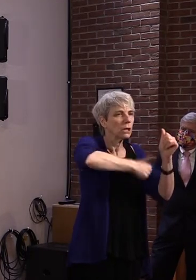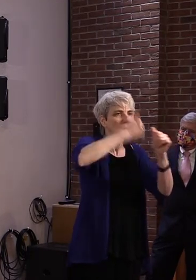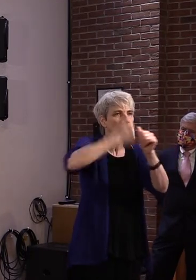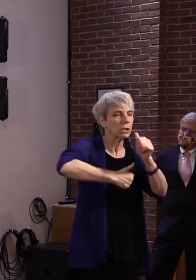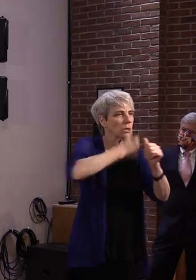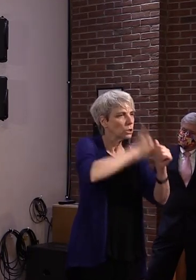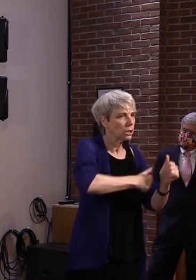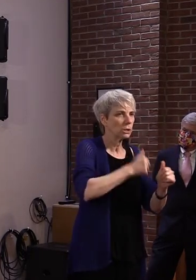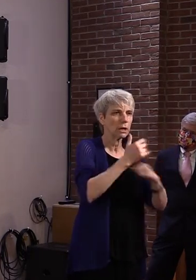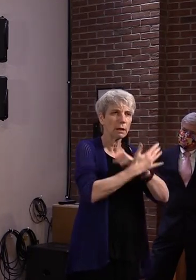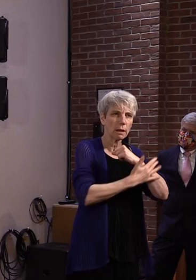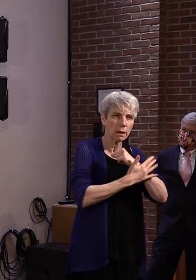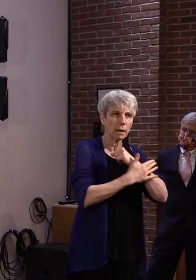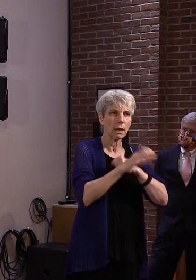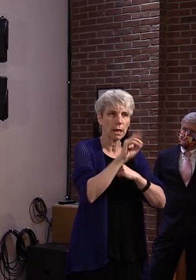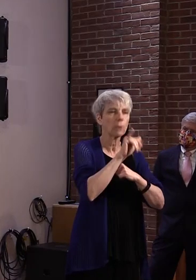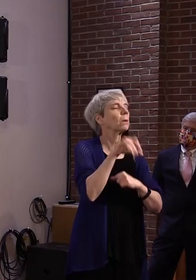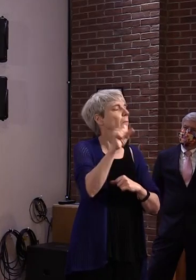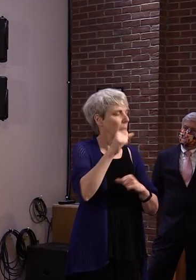down by county.